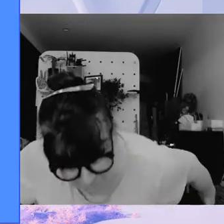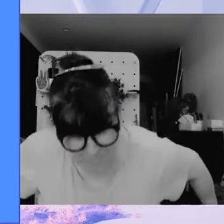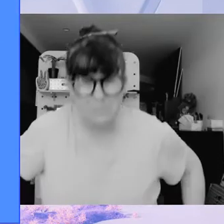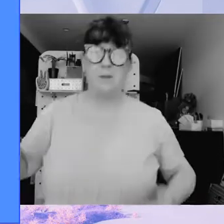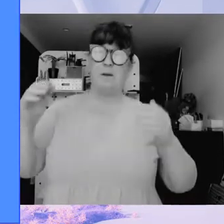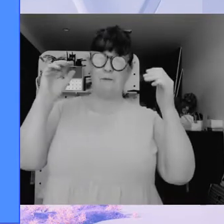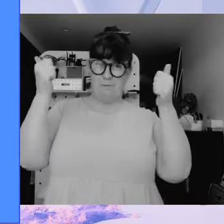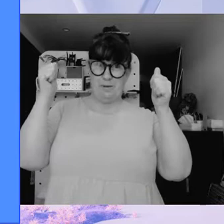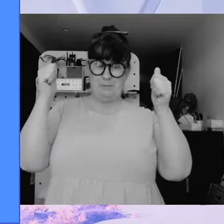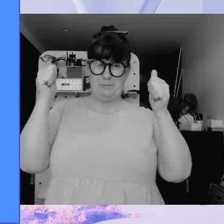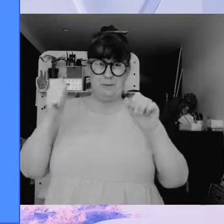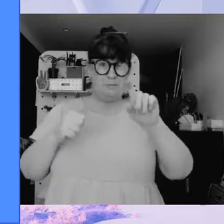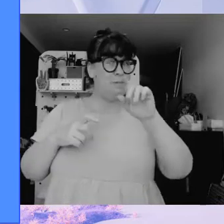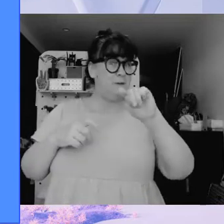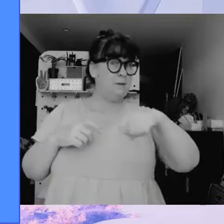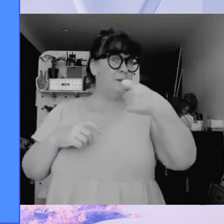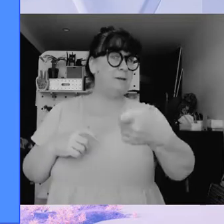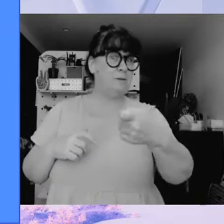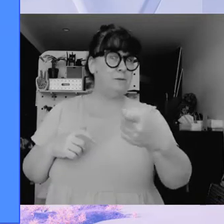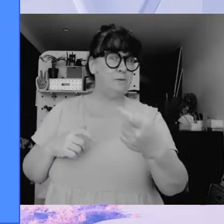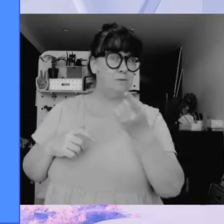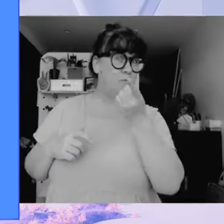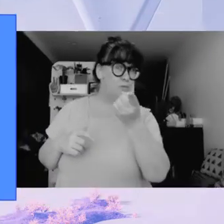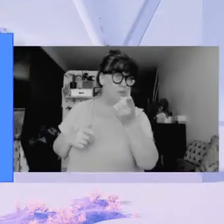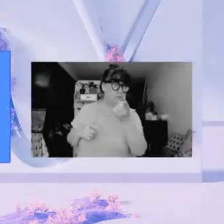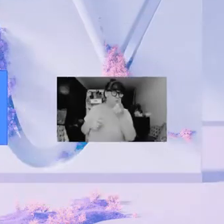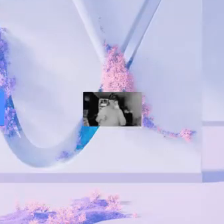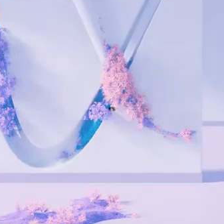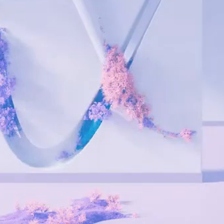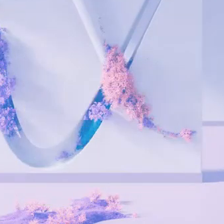this person taking a bow and saying thank you I'm now finished and next who's up it's you